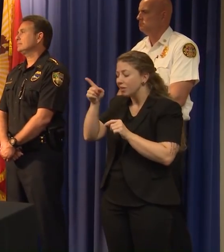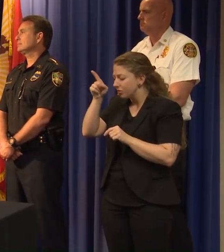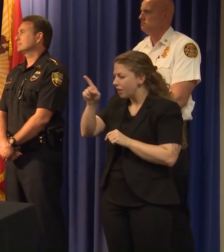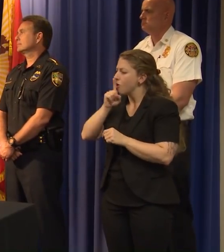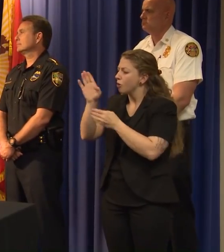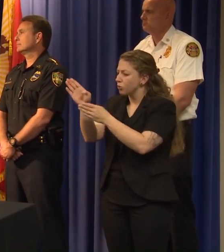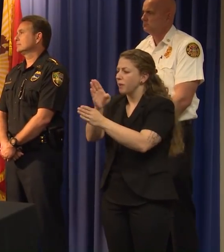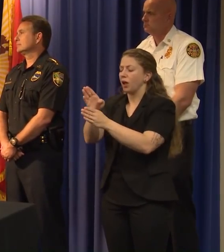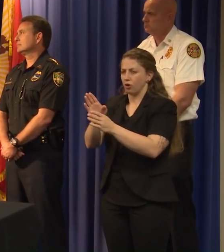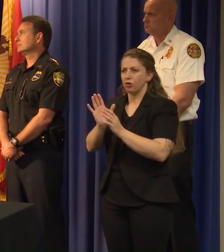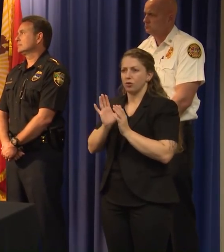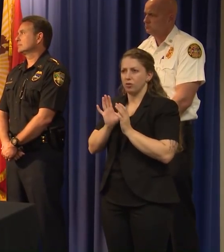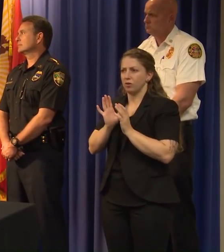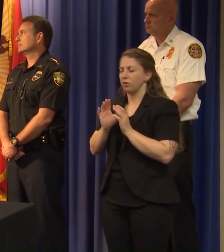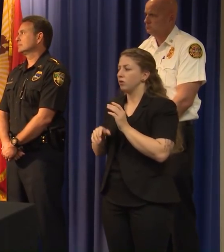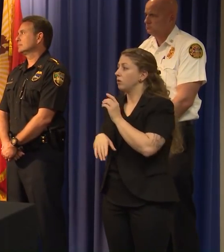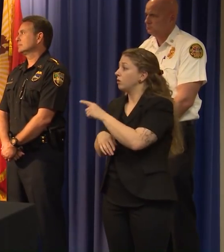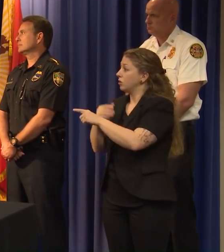prepared.